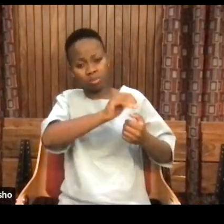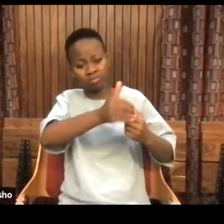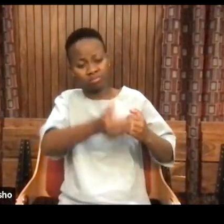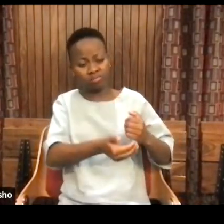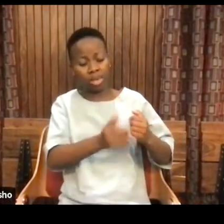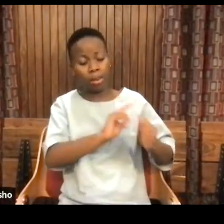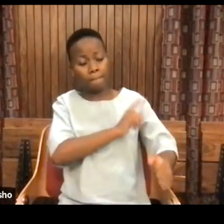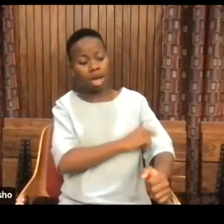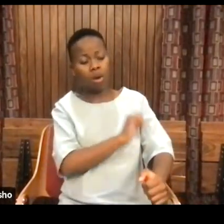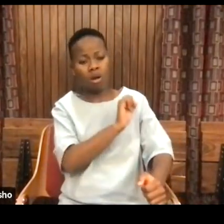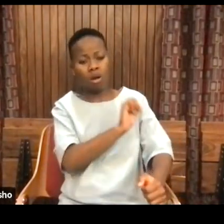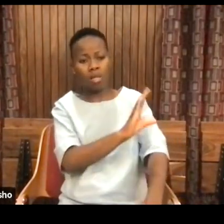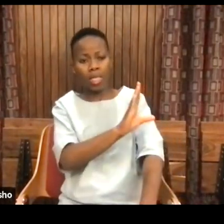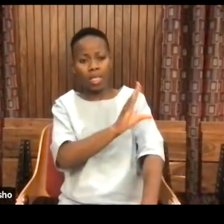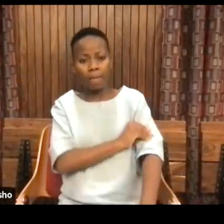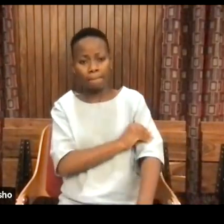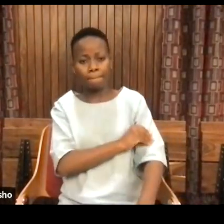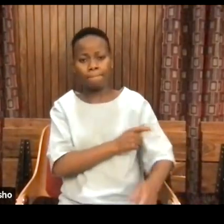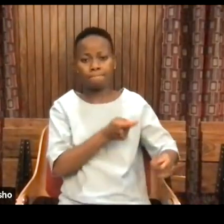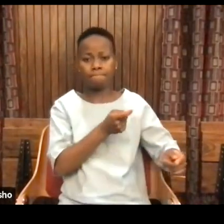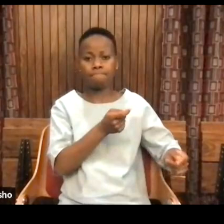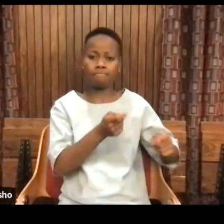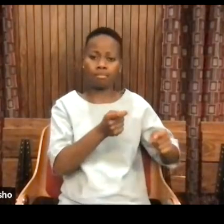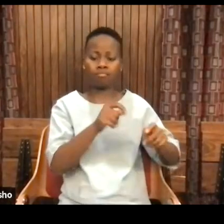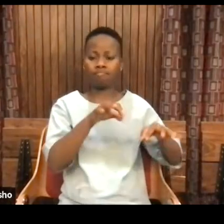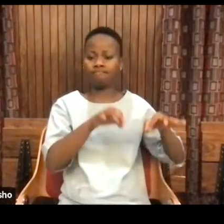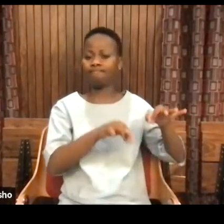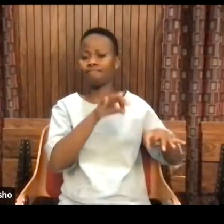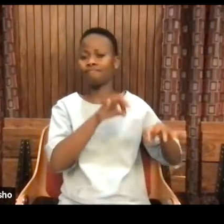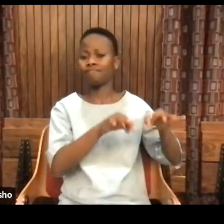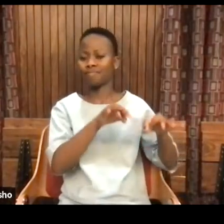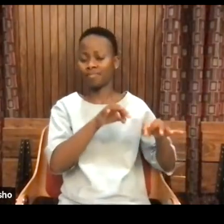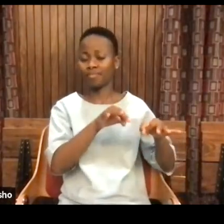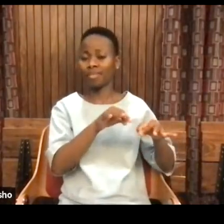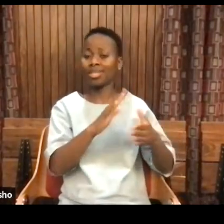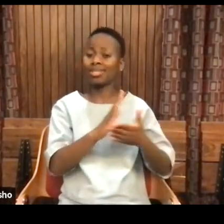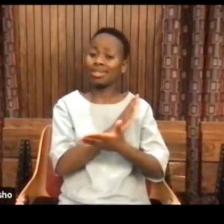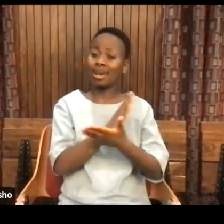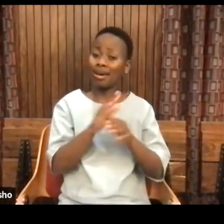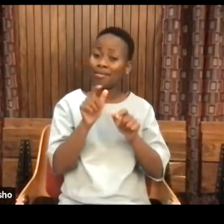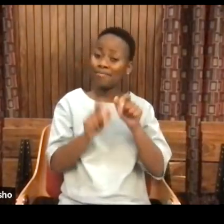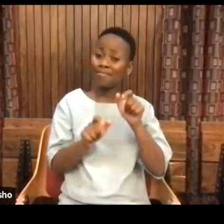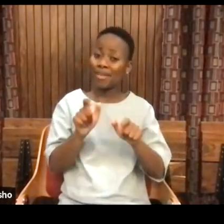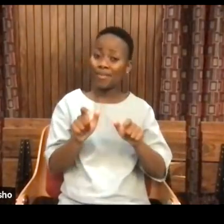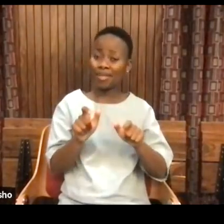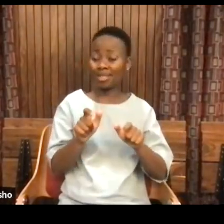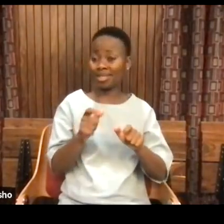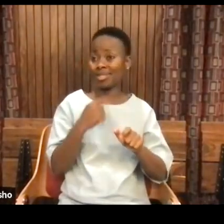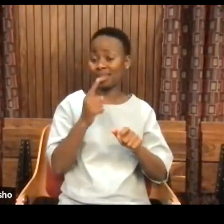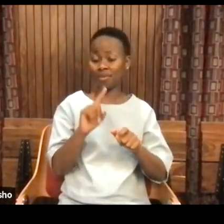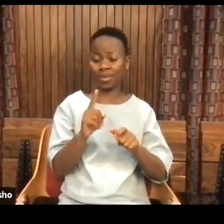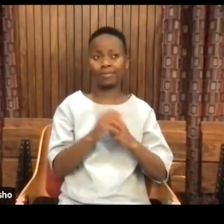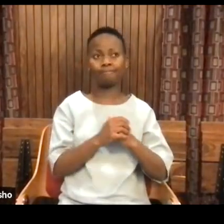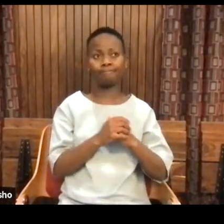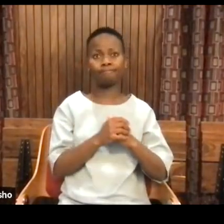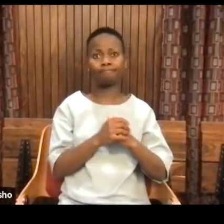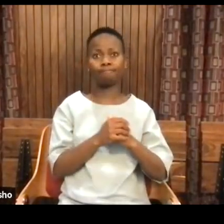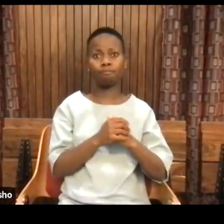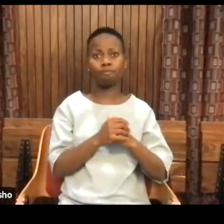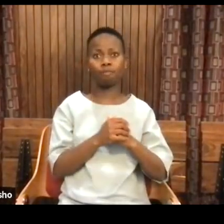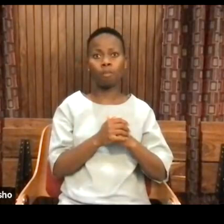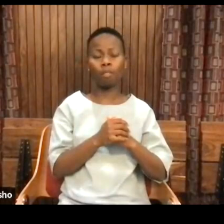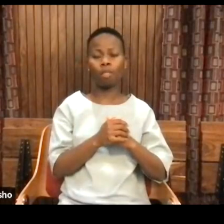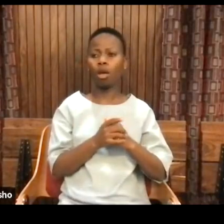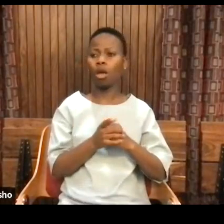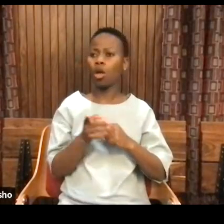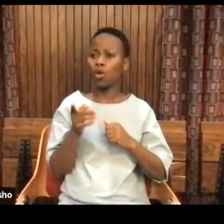some people work with others to change the conditions to share them. So you have the privatization of conditions